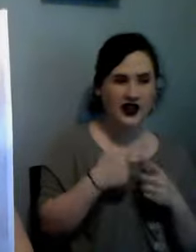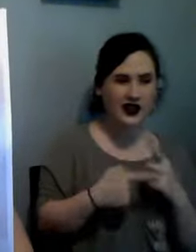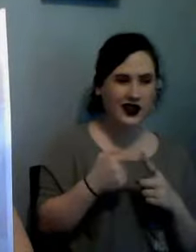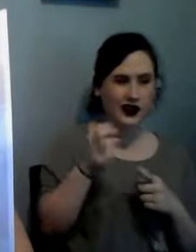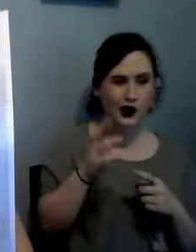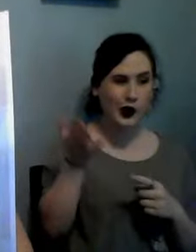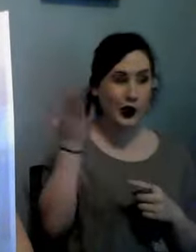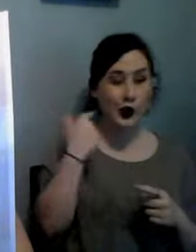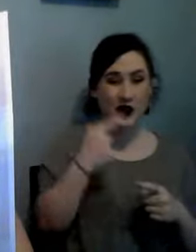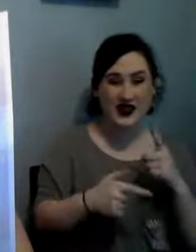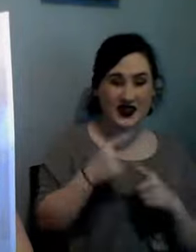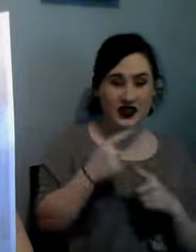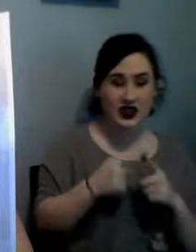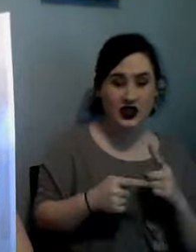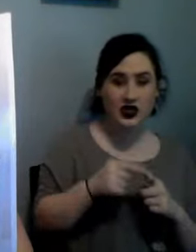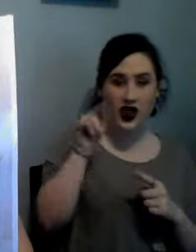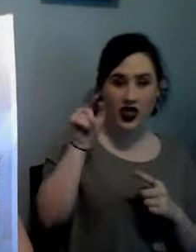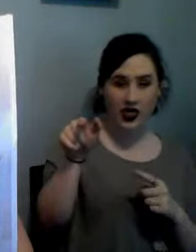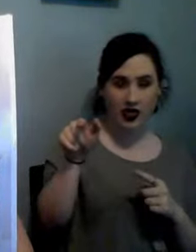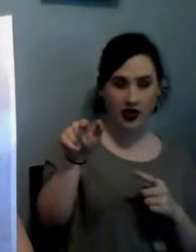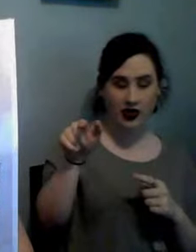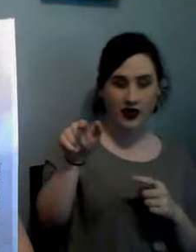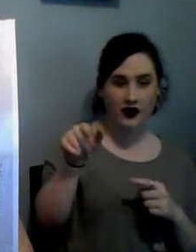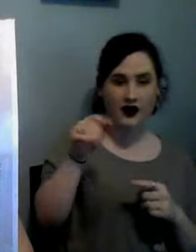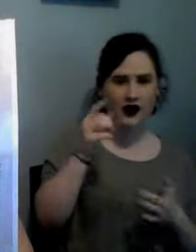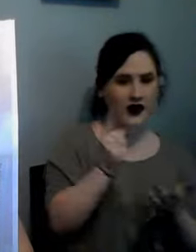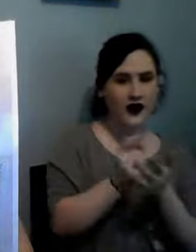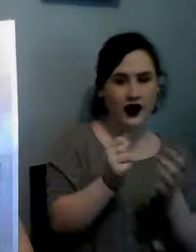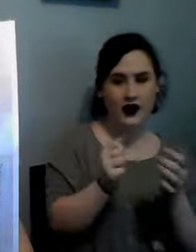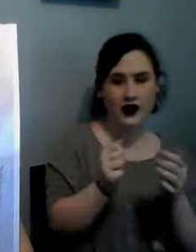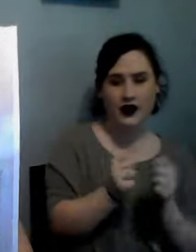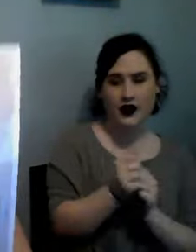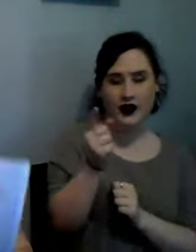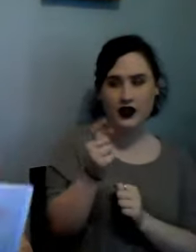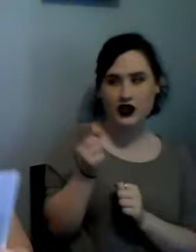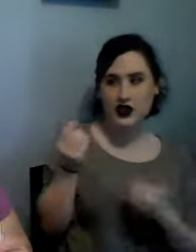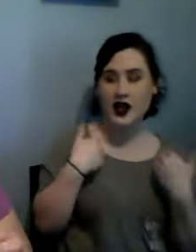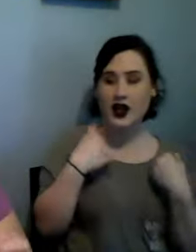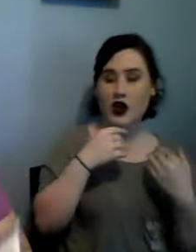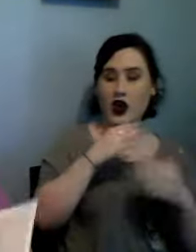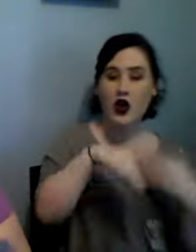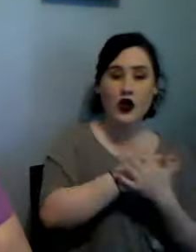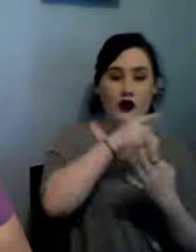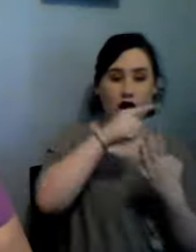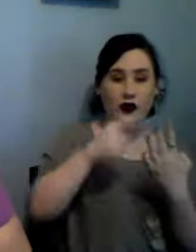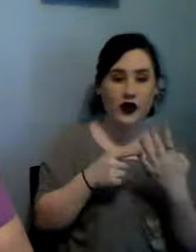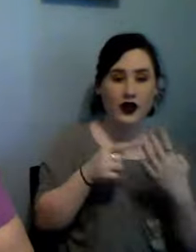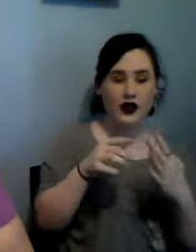fell in love with it I have all four of them they come out of the magazine I believe they're hands on design